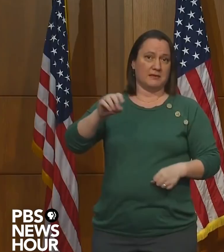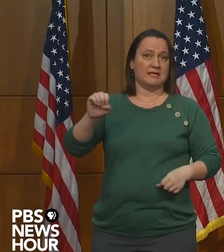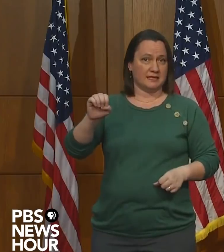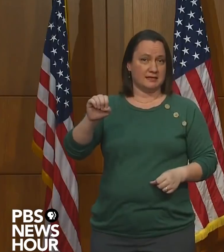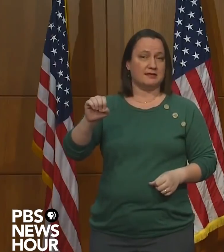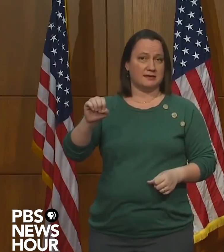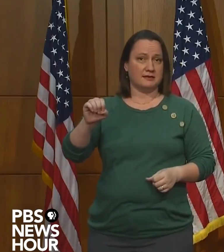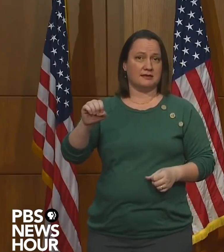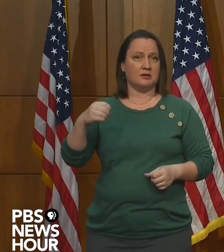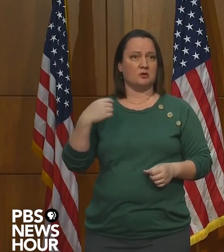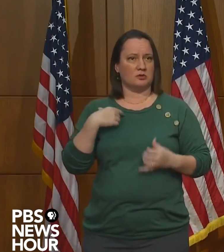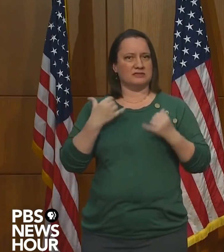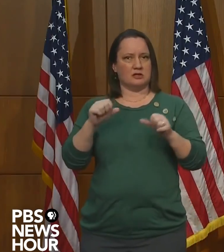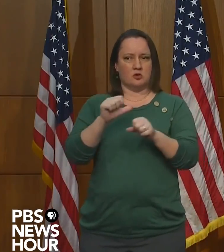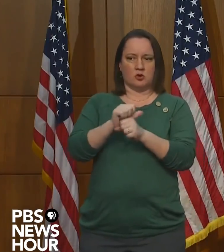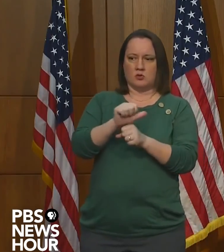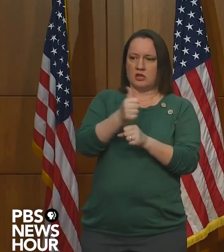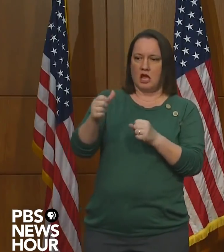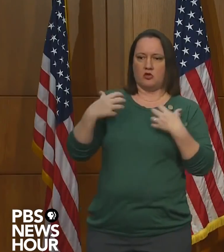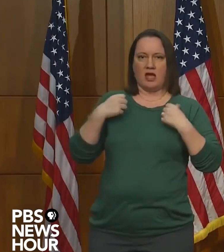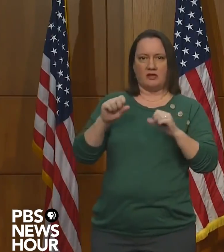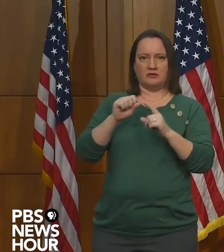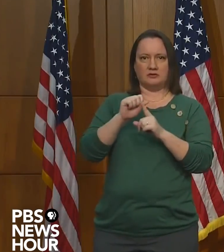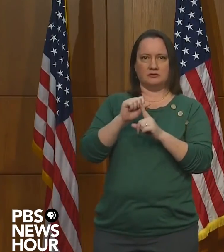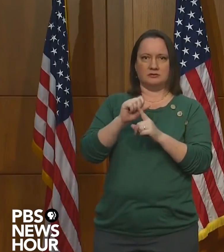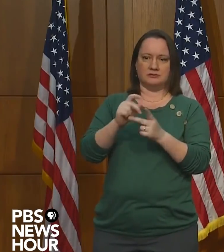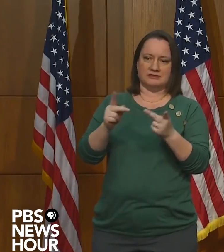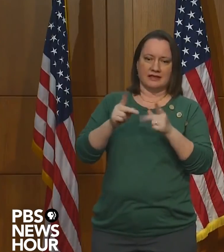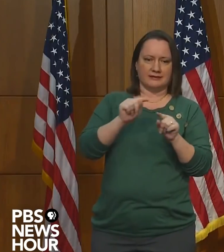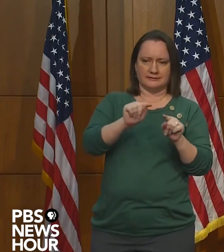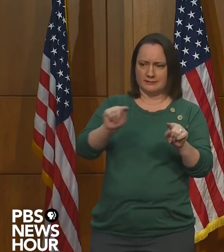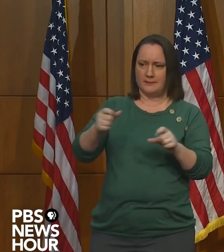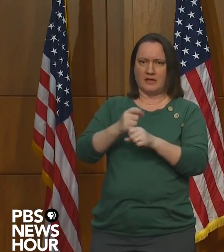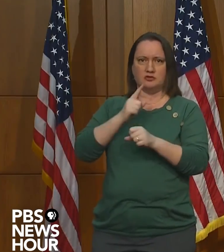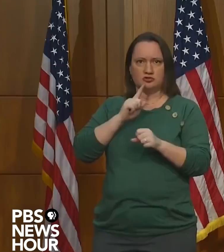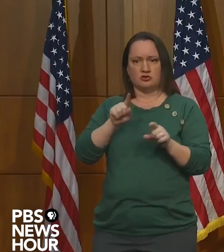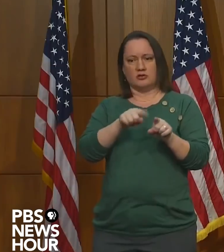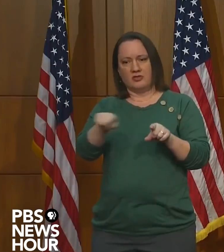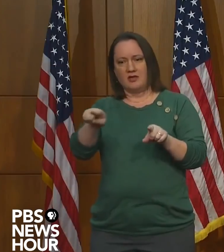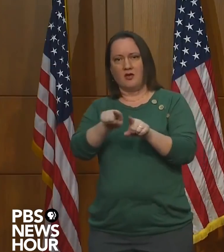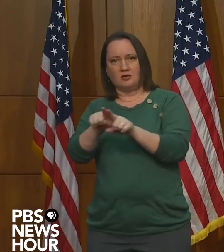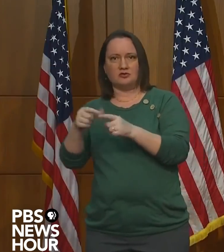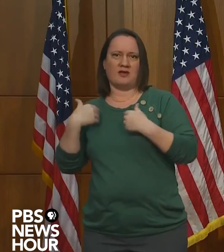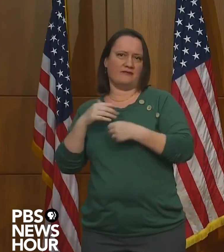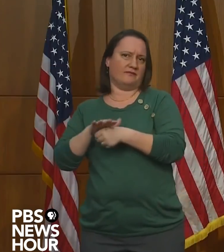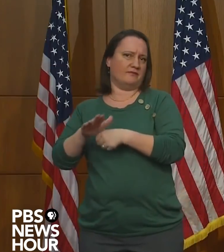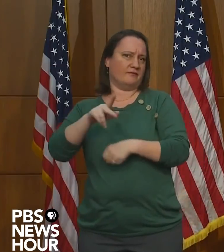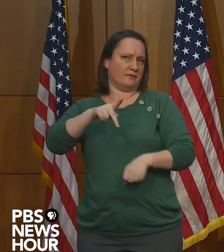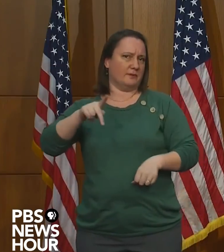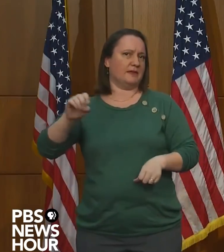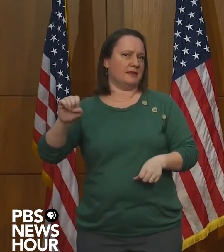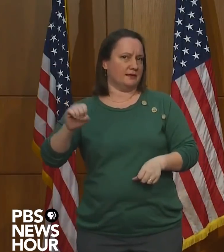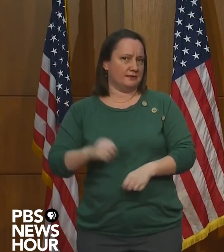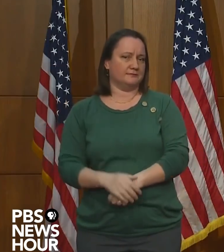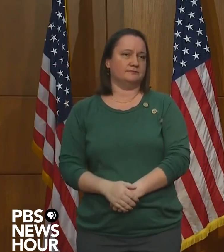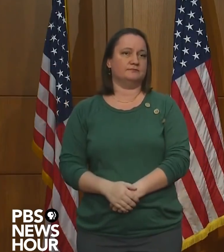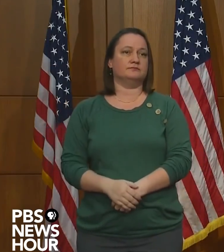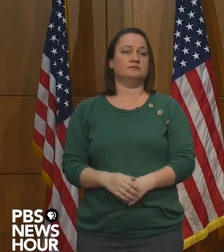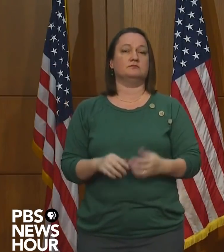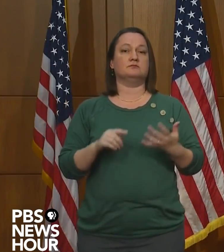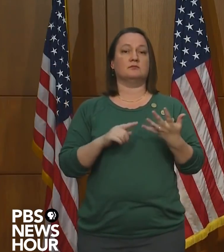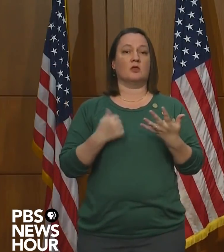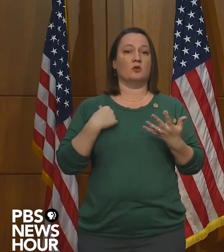we continue to work with other health settings to ensure that they have the PPE that they need. We continue to increase